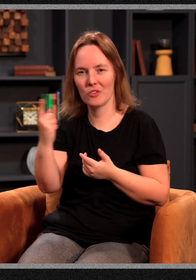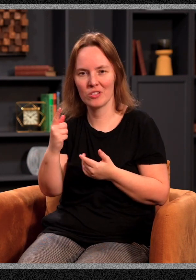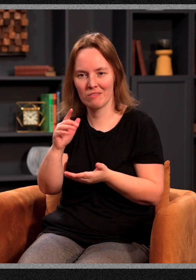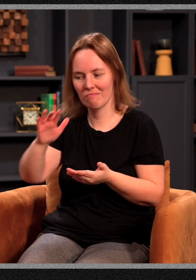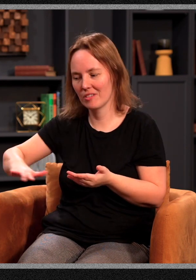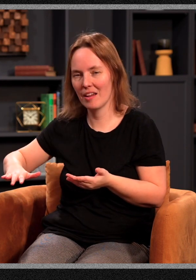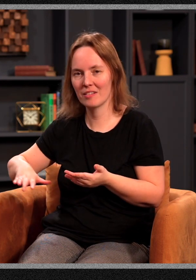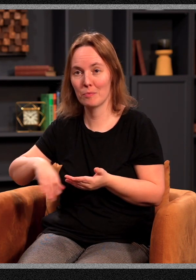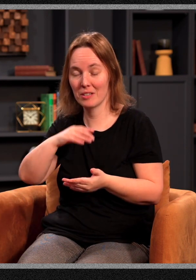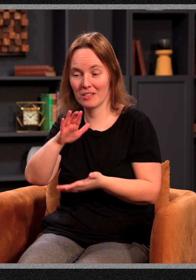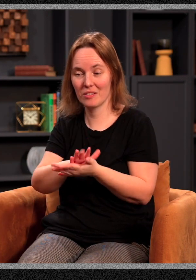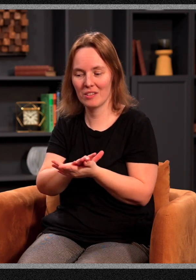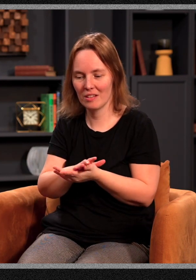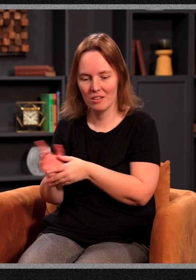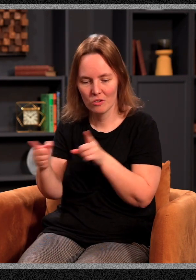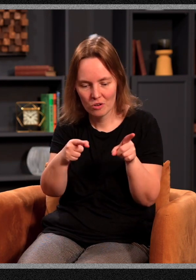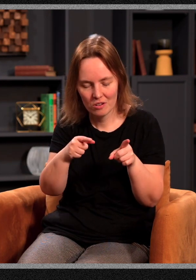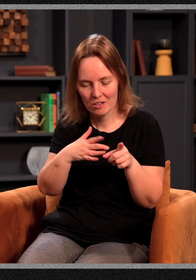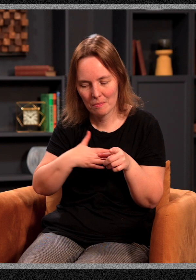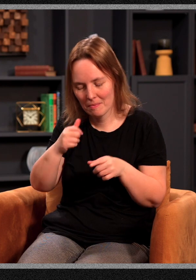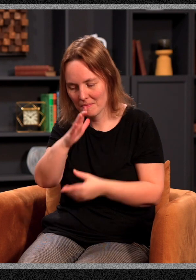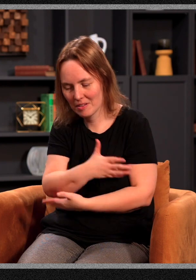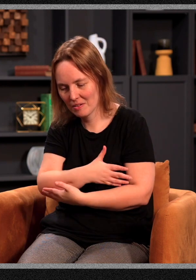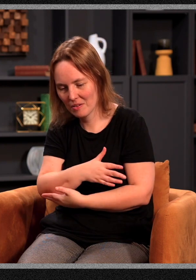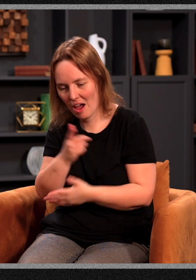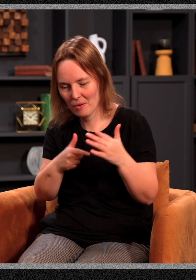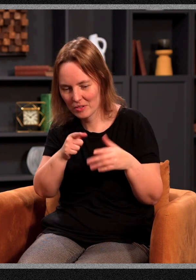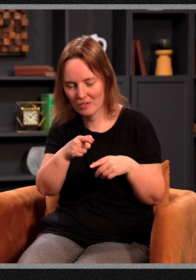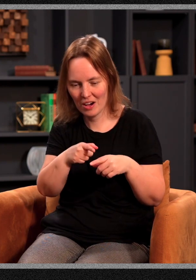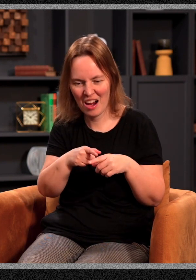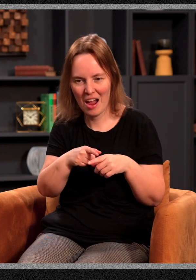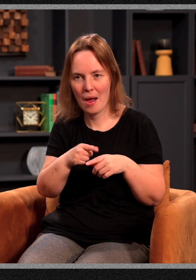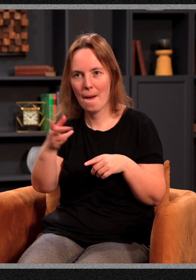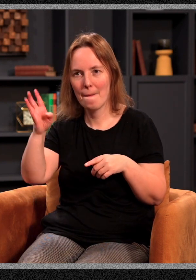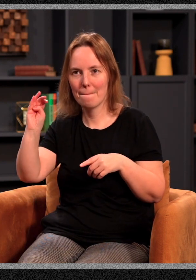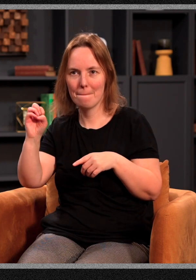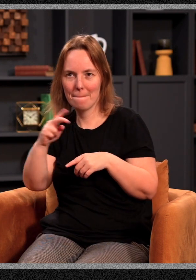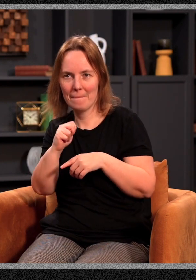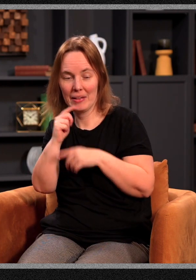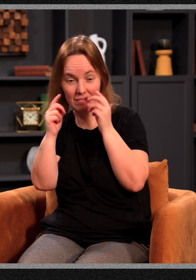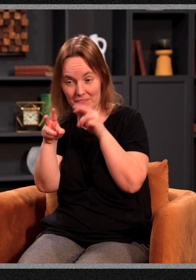just talked for a moment. Then they turned to Ben and they said, what was your first day like? And Ben looked at the camera and said,